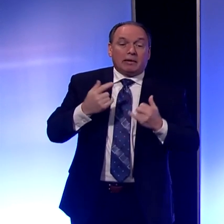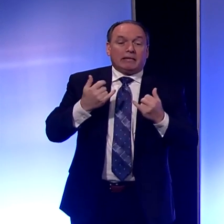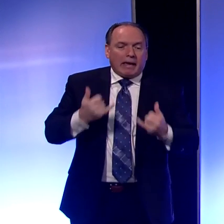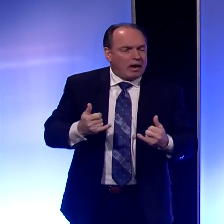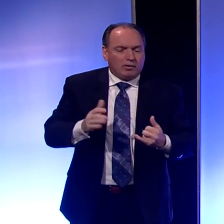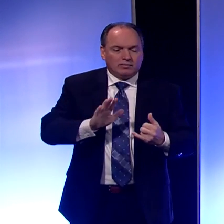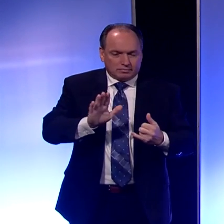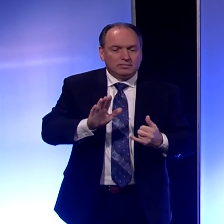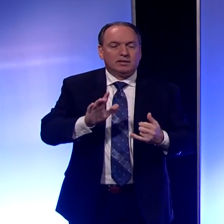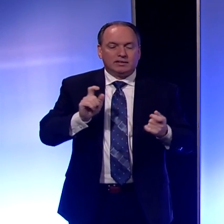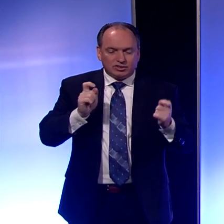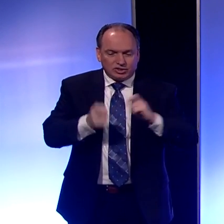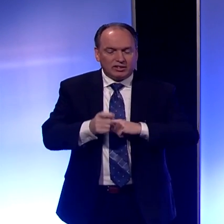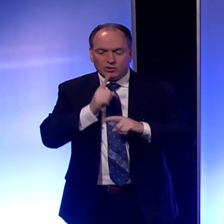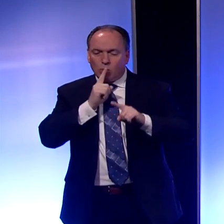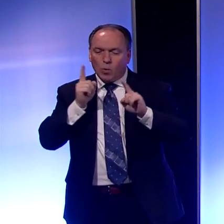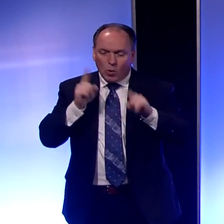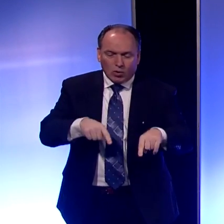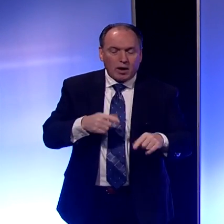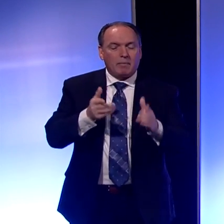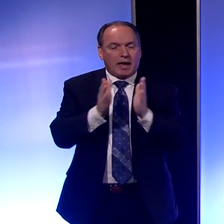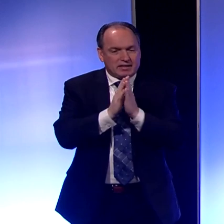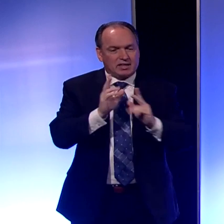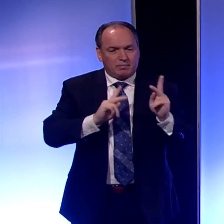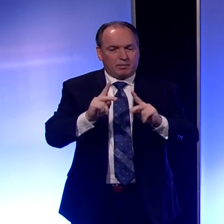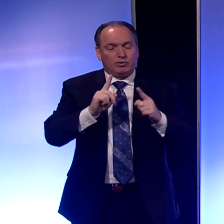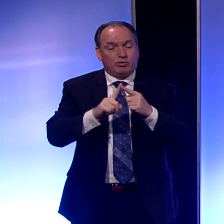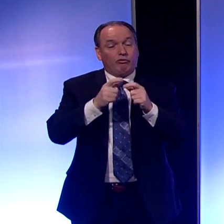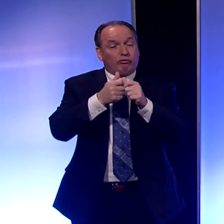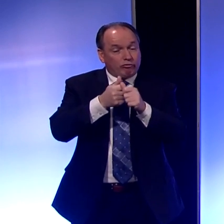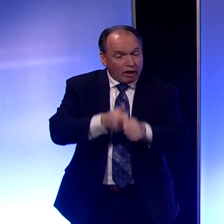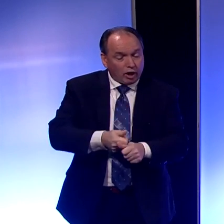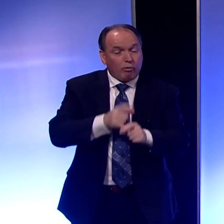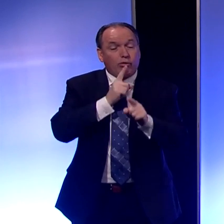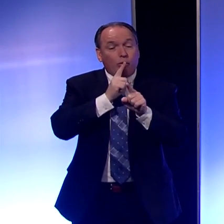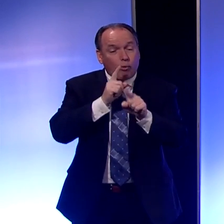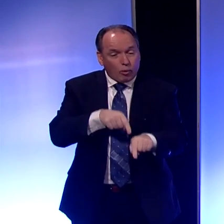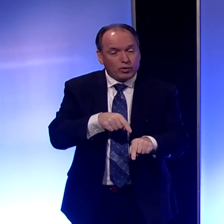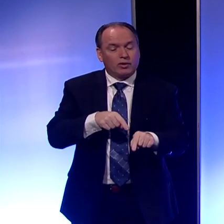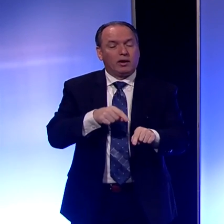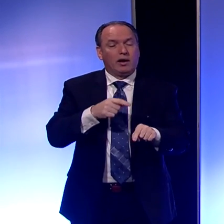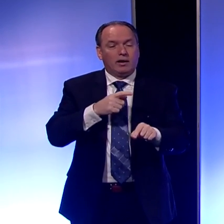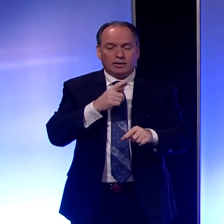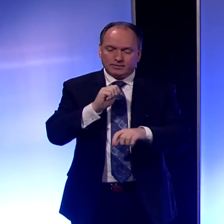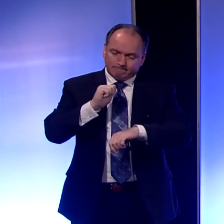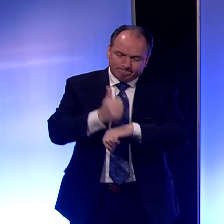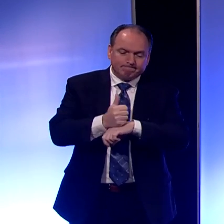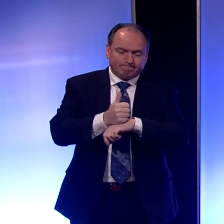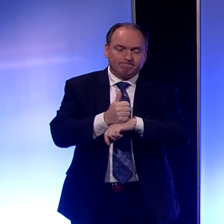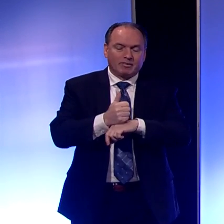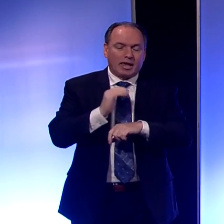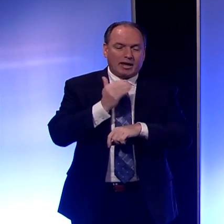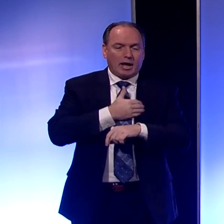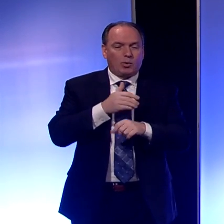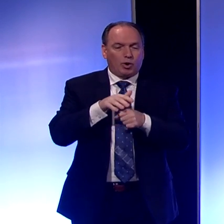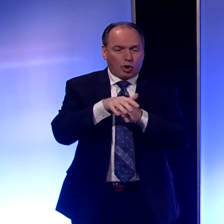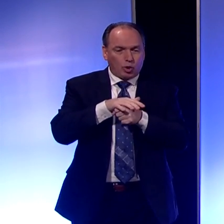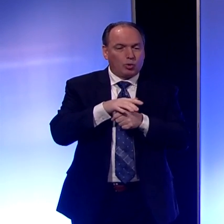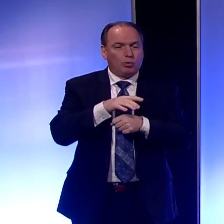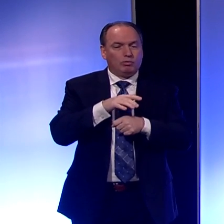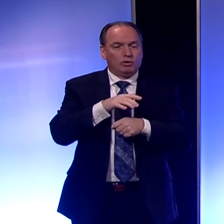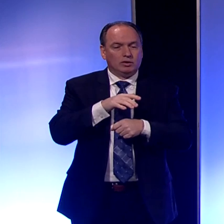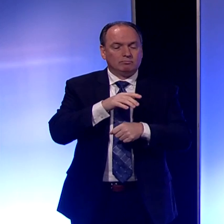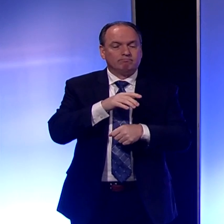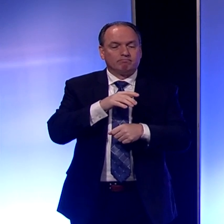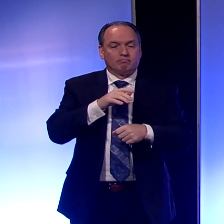ordering it. So I'm asking people to follow this order. I put it in place, and our local authorities